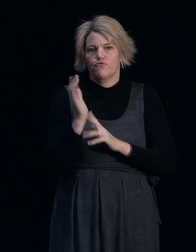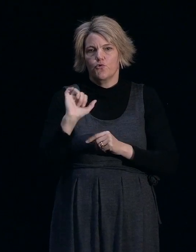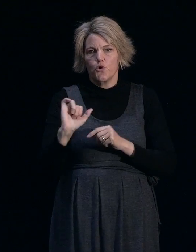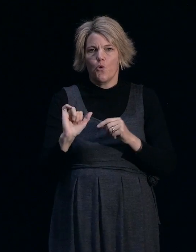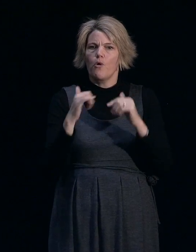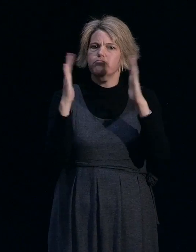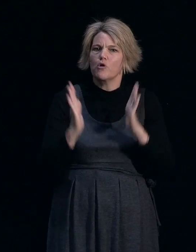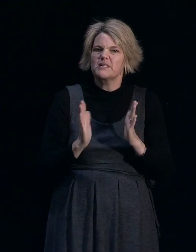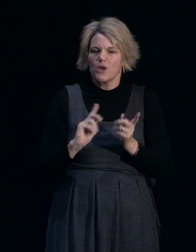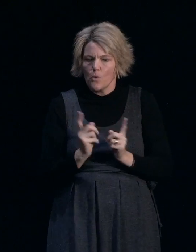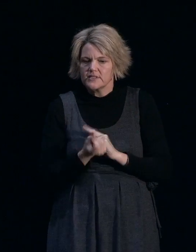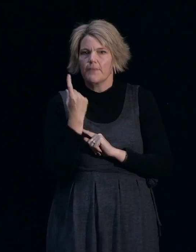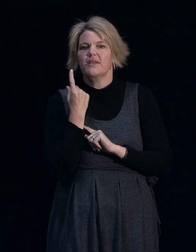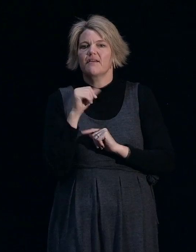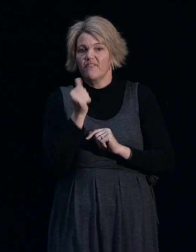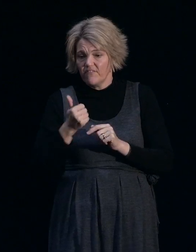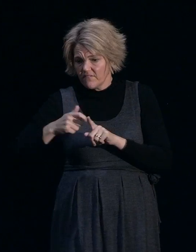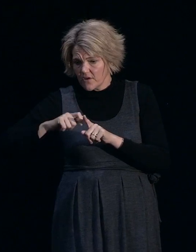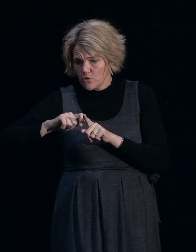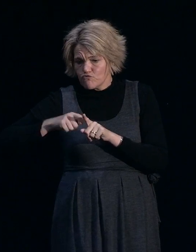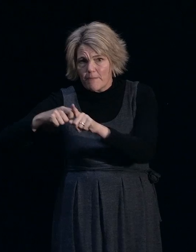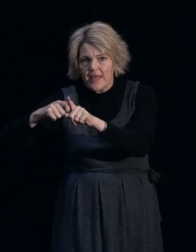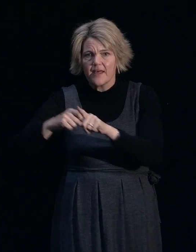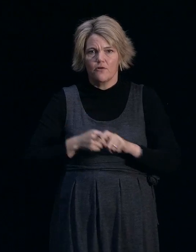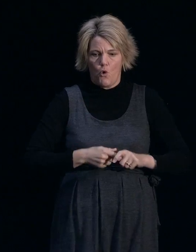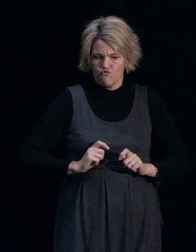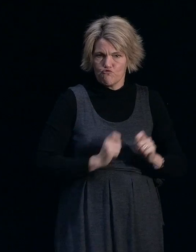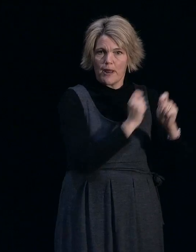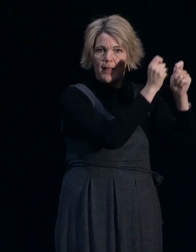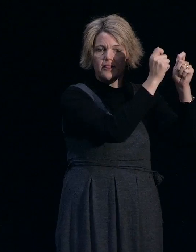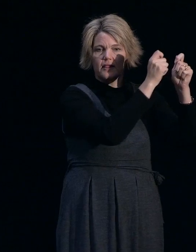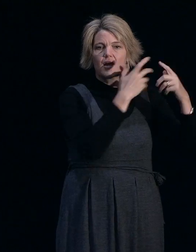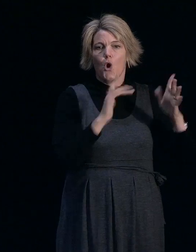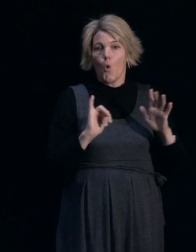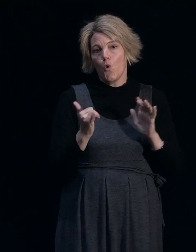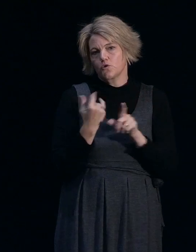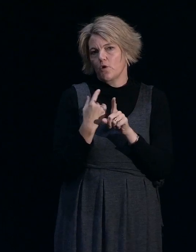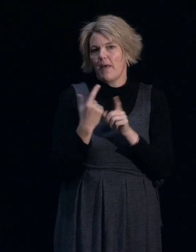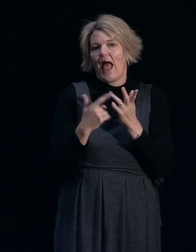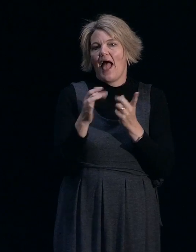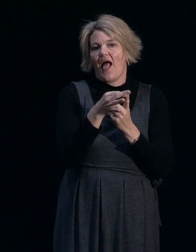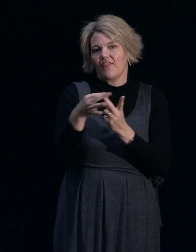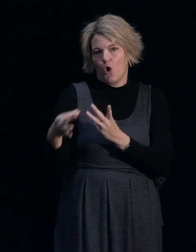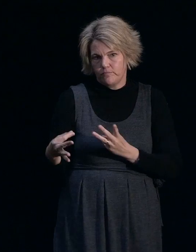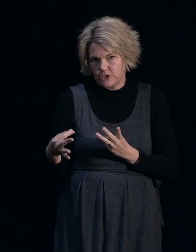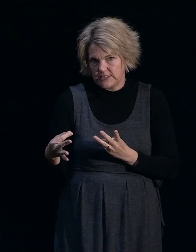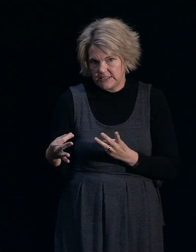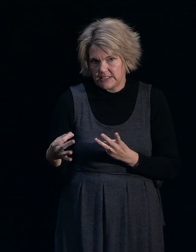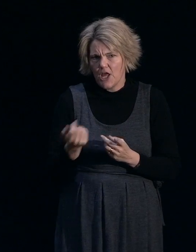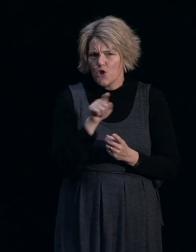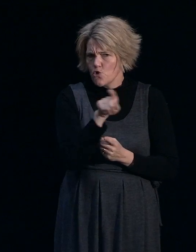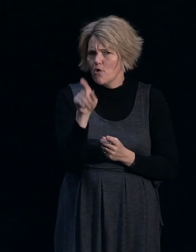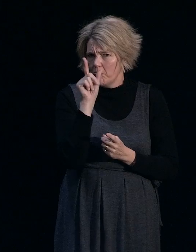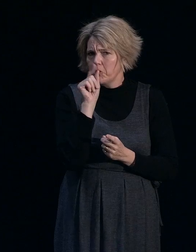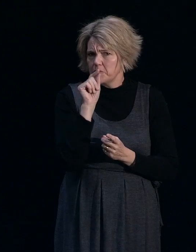property sits. So if it's a repair or a rebuild or other options that you might want to explore. So you would have already potentially received a letter